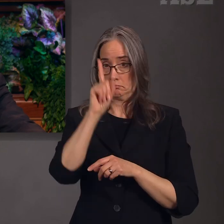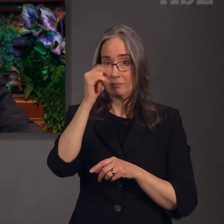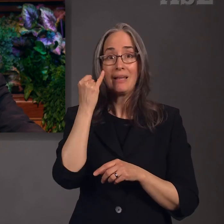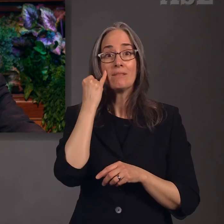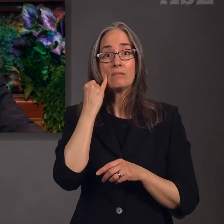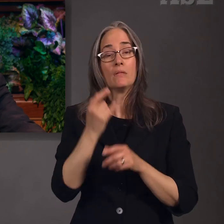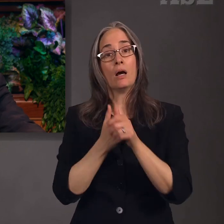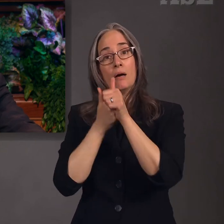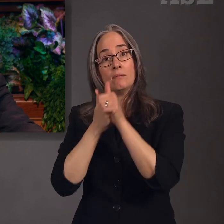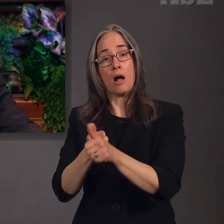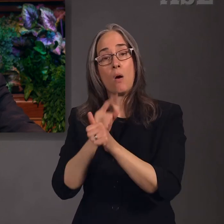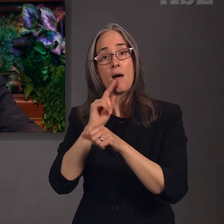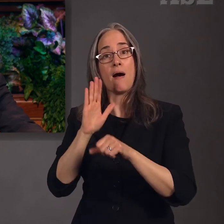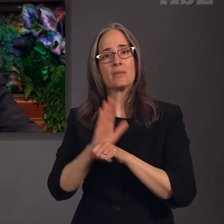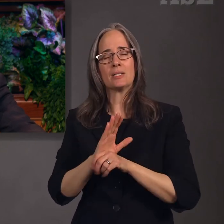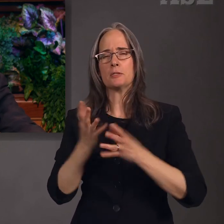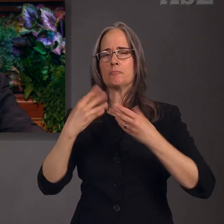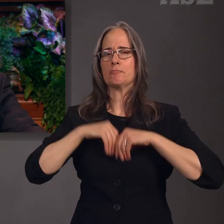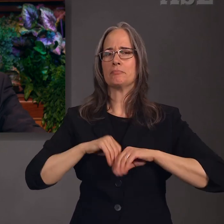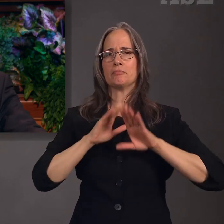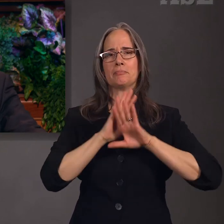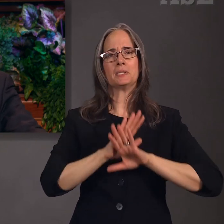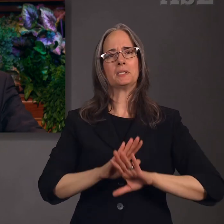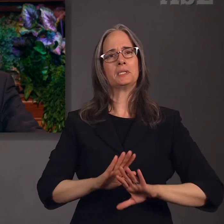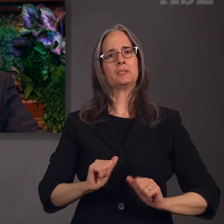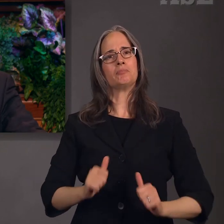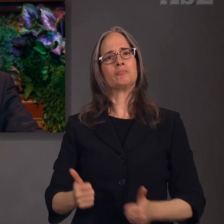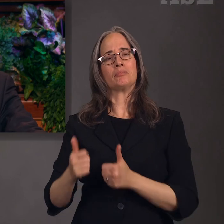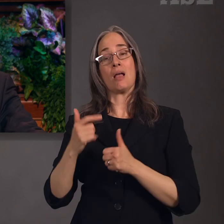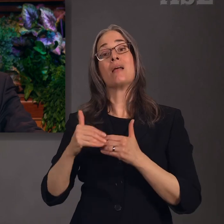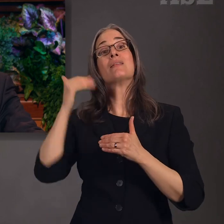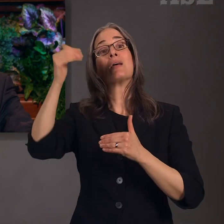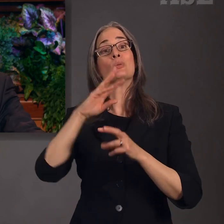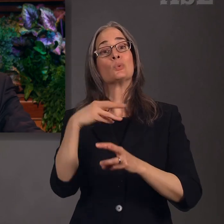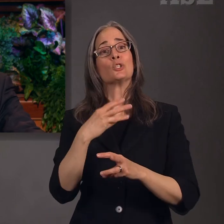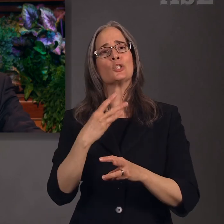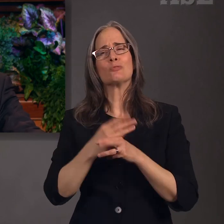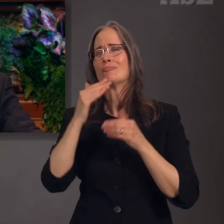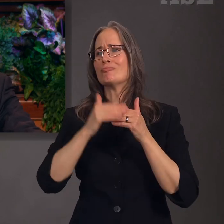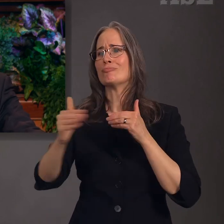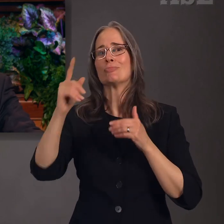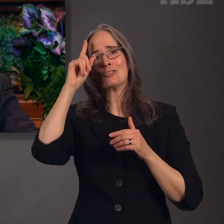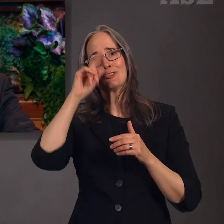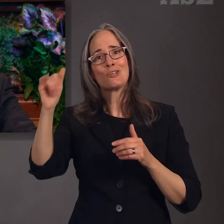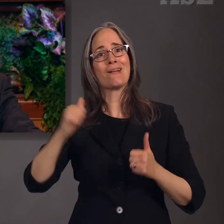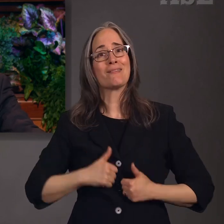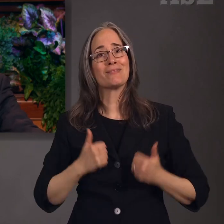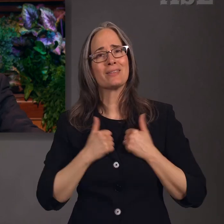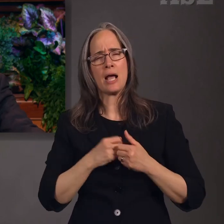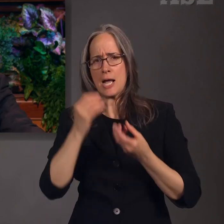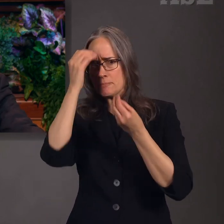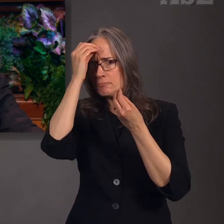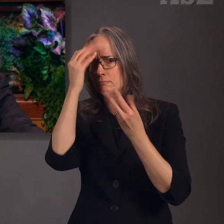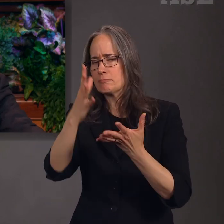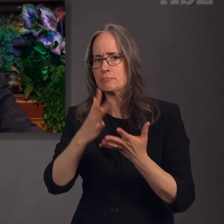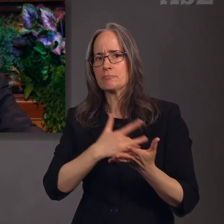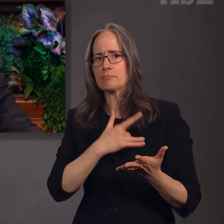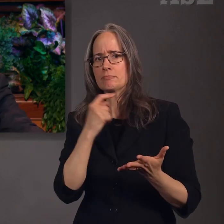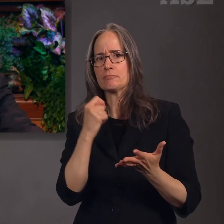the world to come. I bear witness that as you regularly partake of the Savior's emblem through the sacrament,